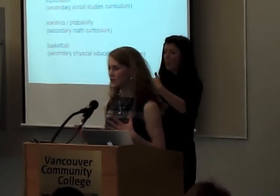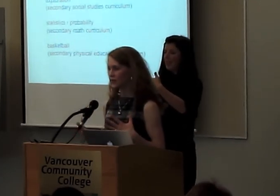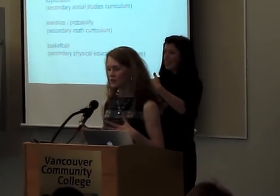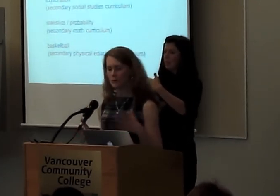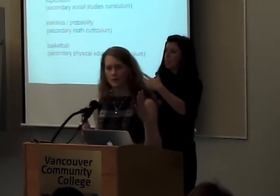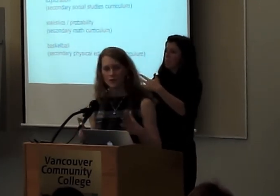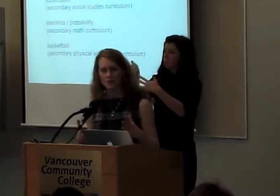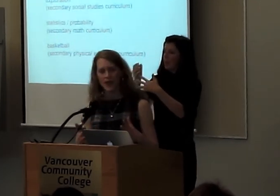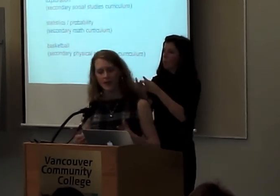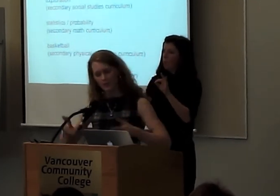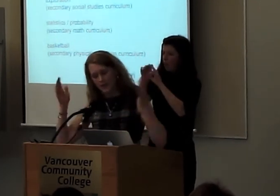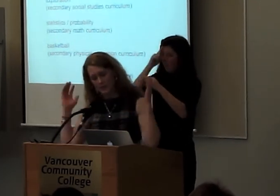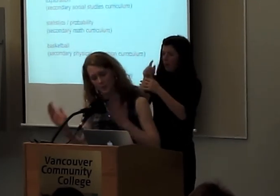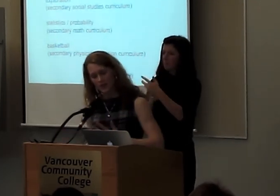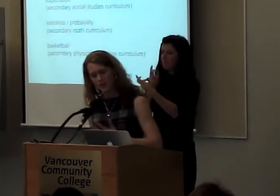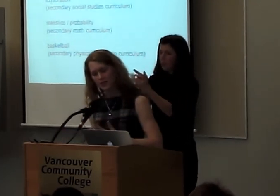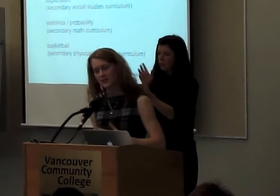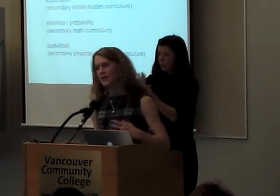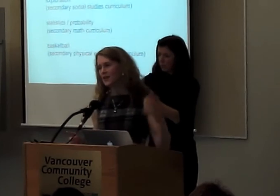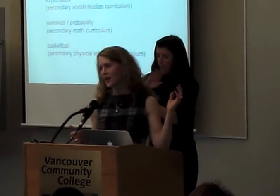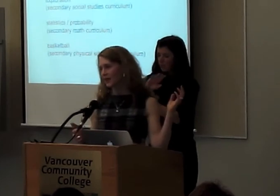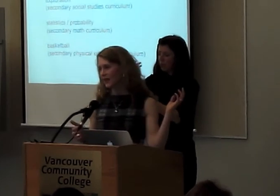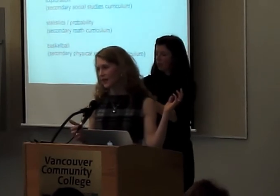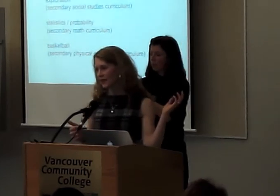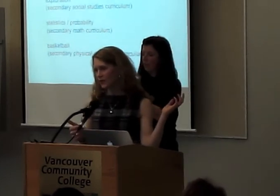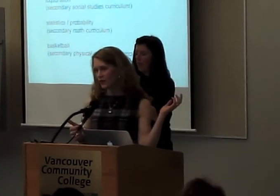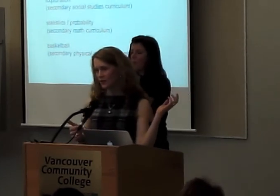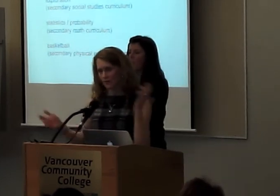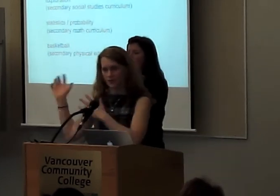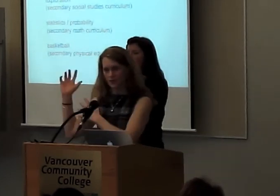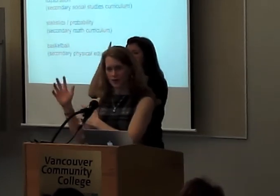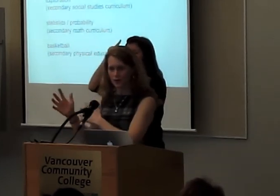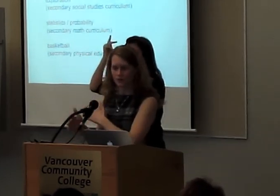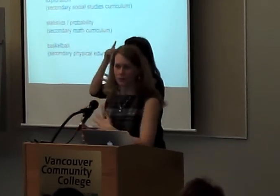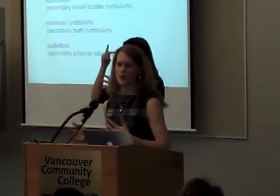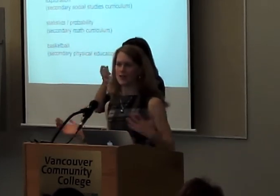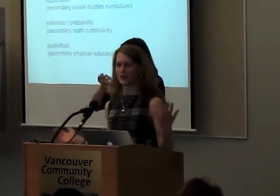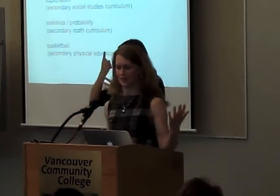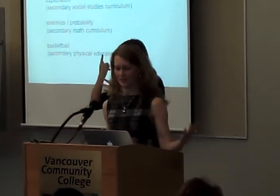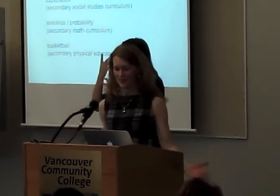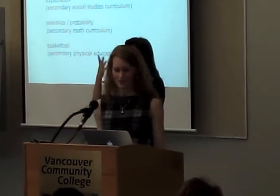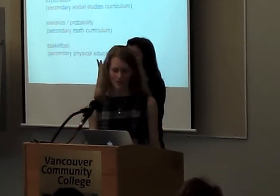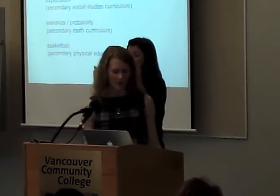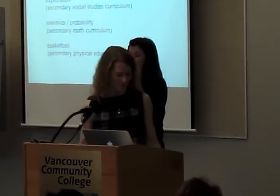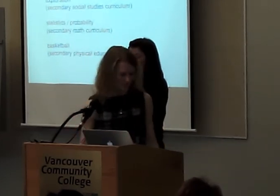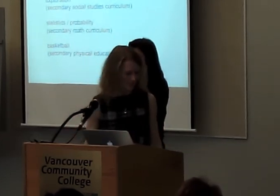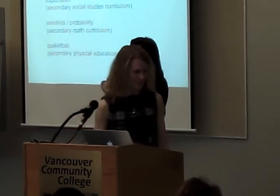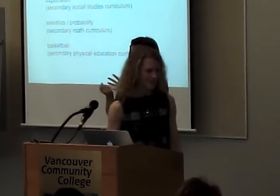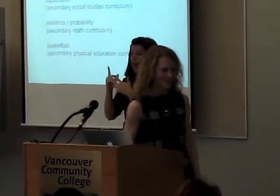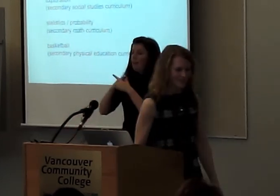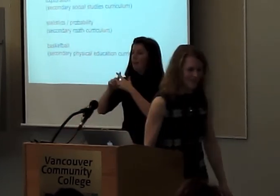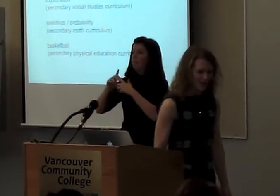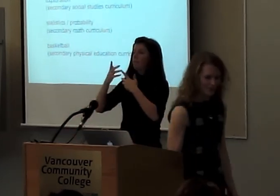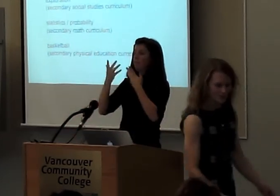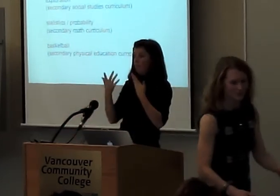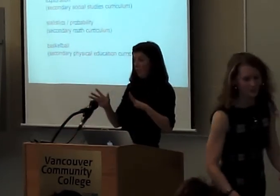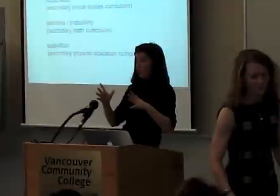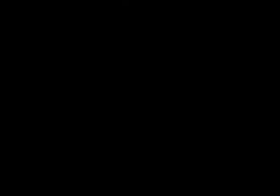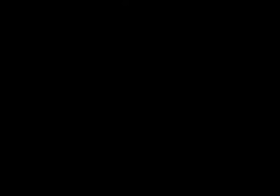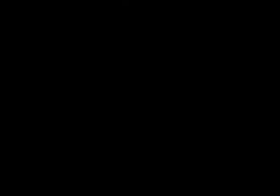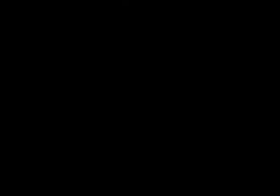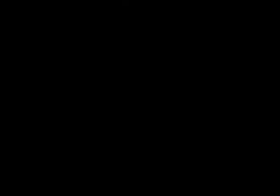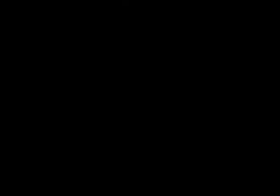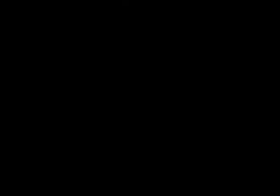to consider in your teaching. So we'll finish with that, some questions, and then you're free from us. Okay.